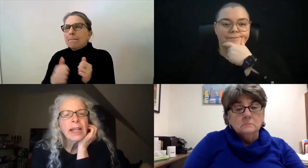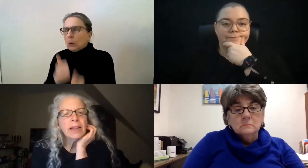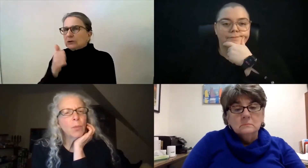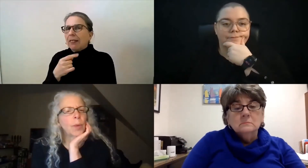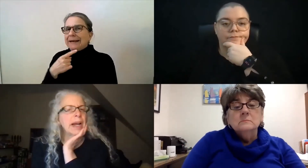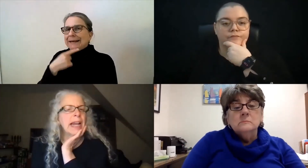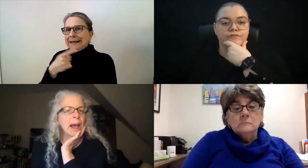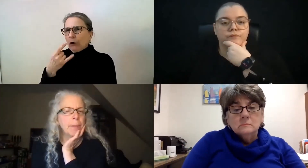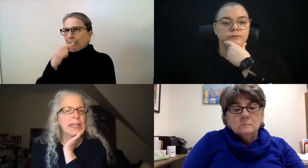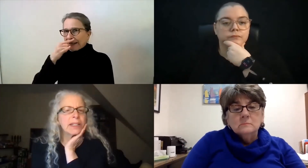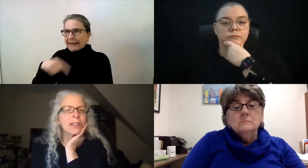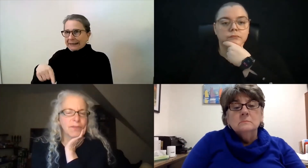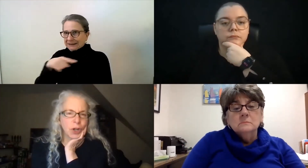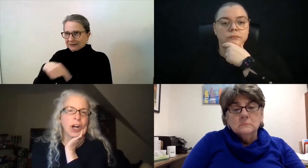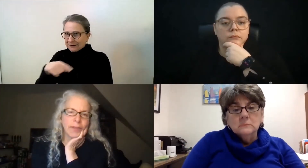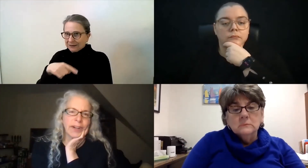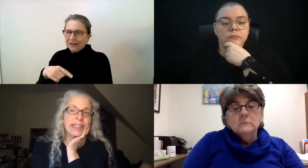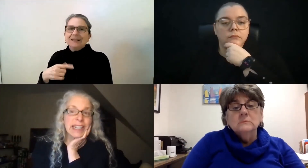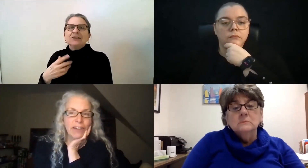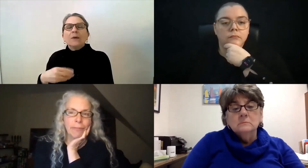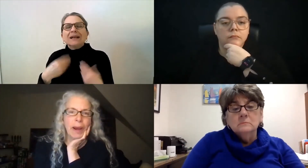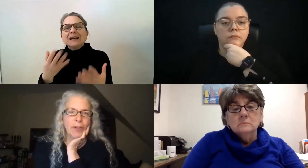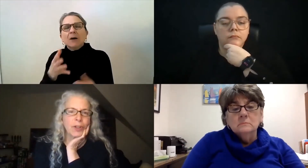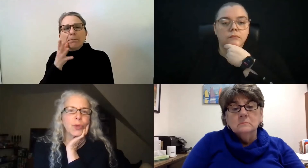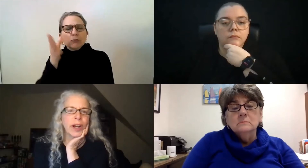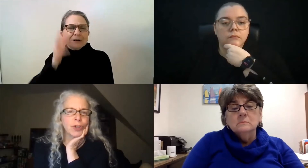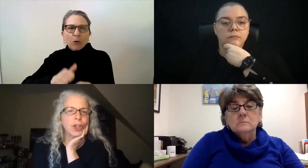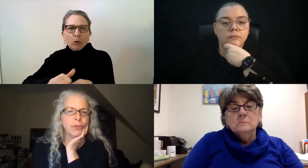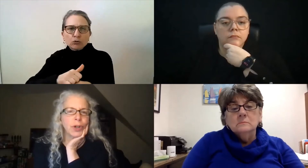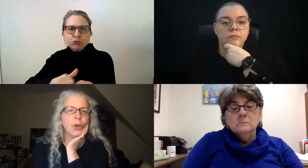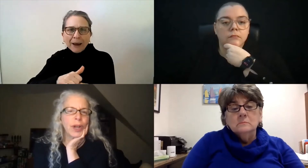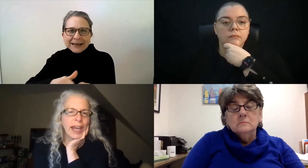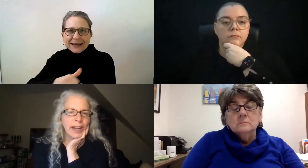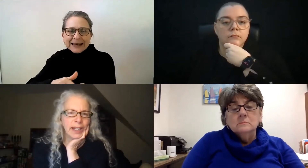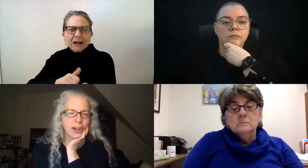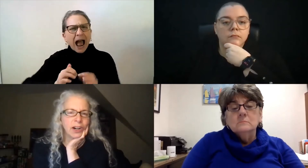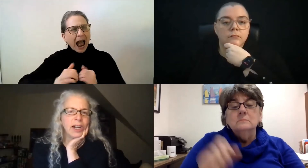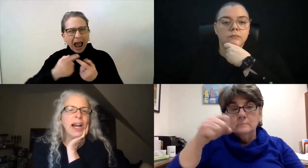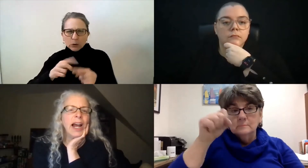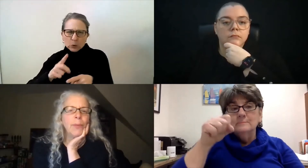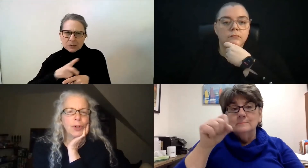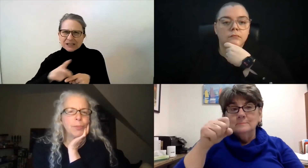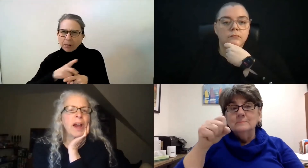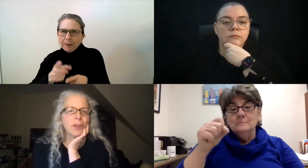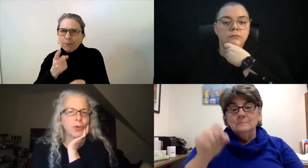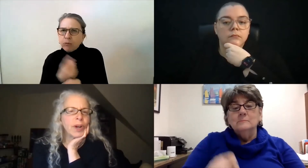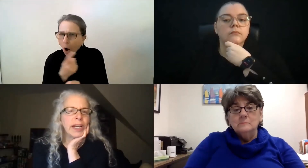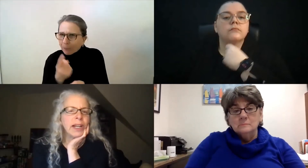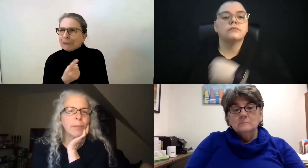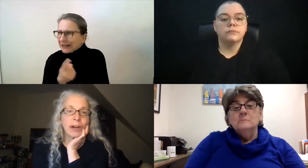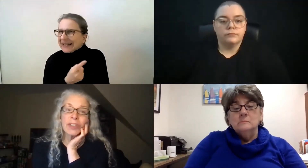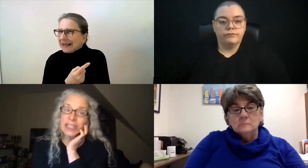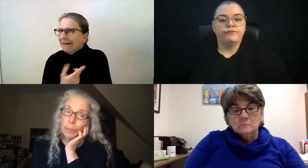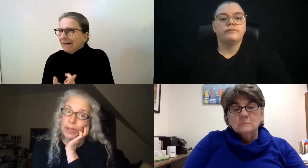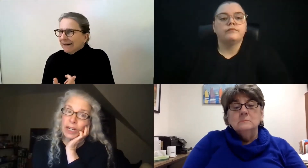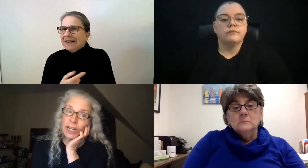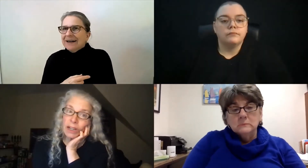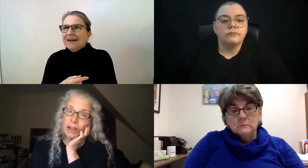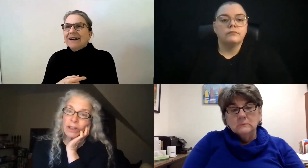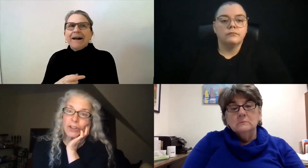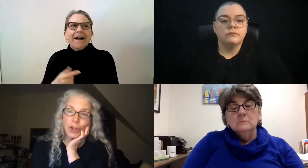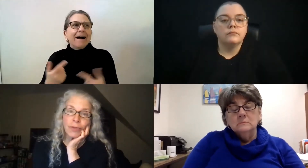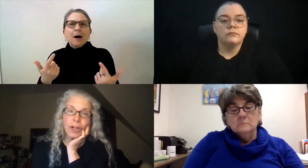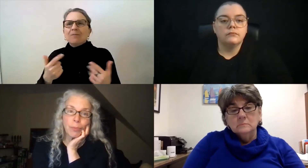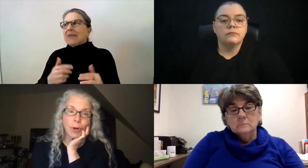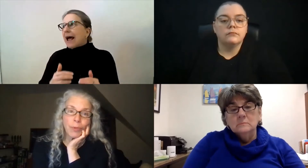And what might happen is very often it's deaf parents who have children who can hear. And we do parent training about disciplining